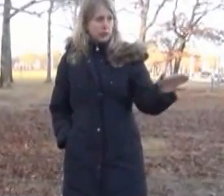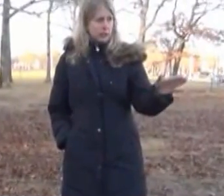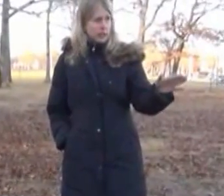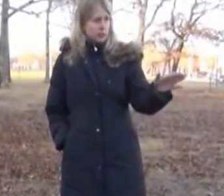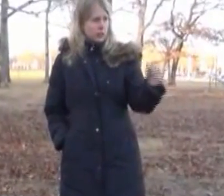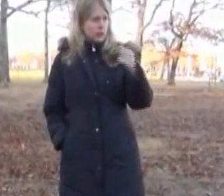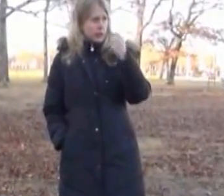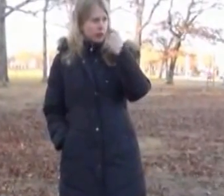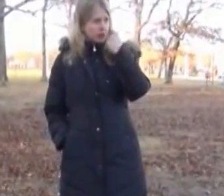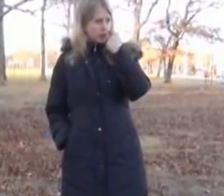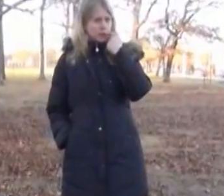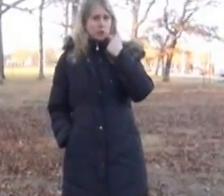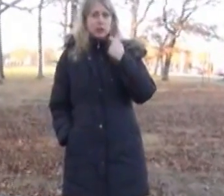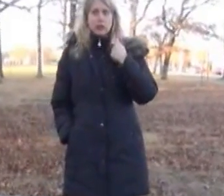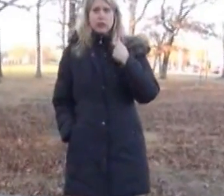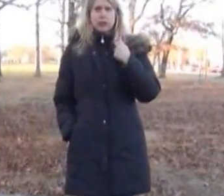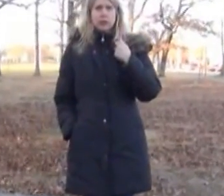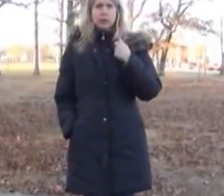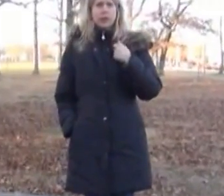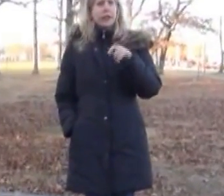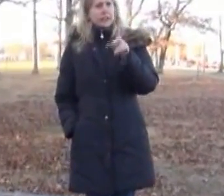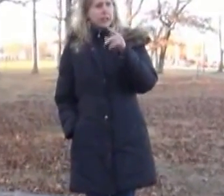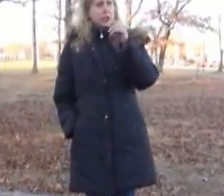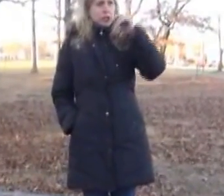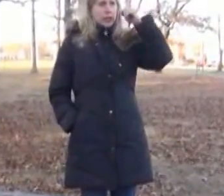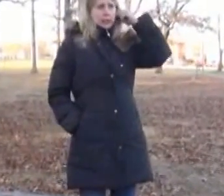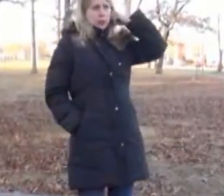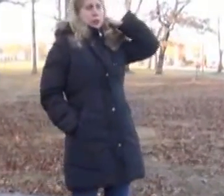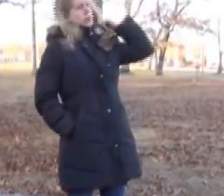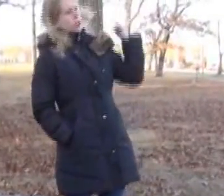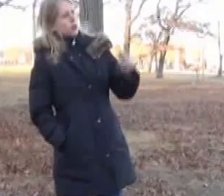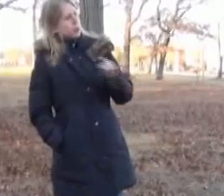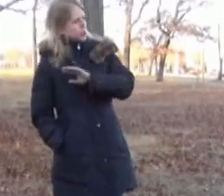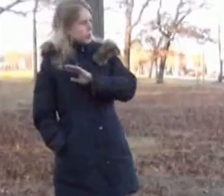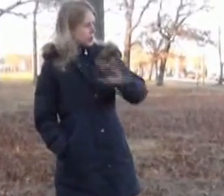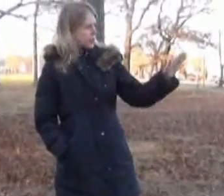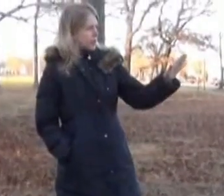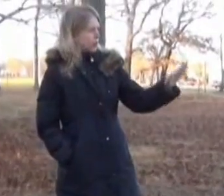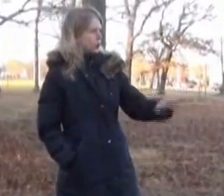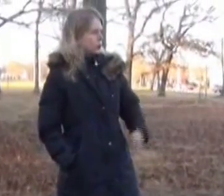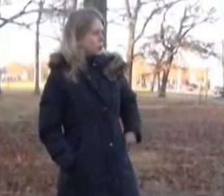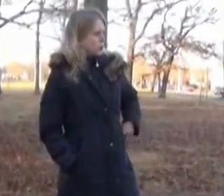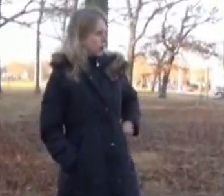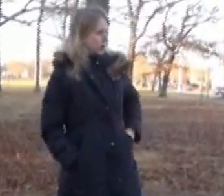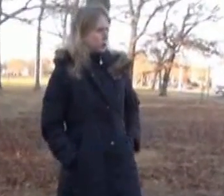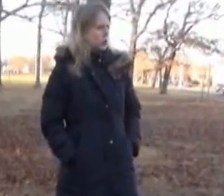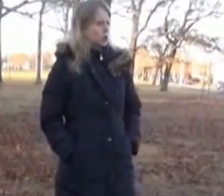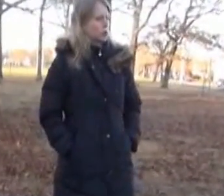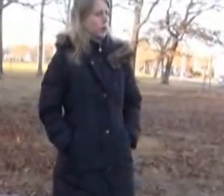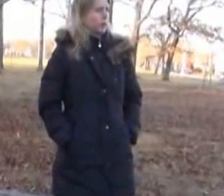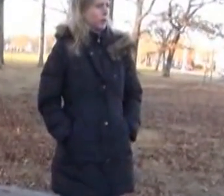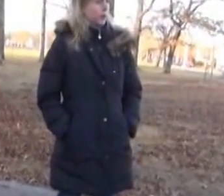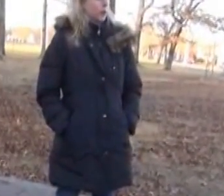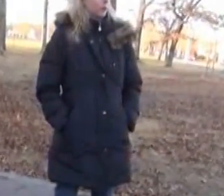has not talked about the Holocaust. In fact, I think she died two years ago. And she, they never spoke about it. It was just too painful for her.